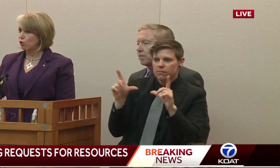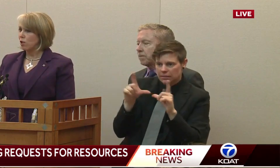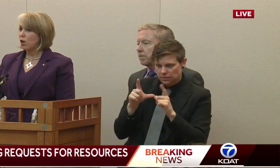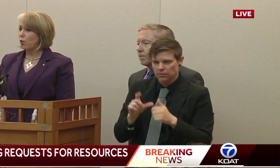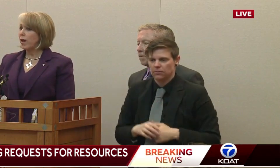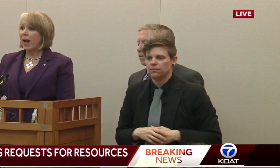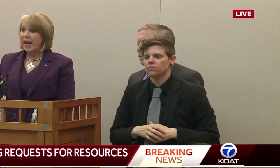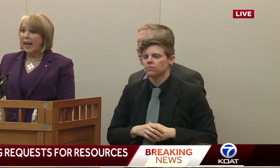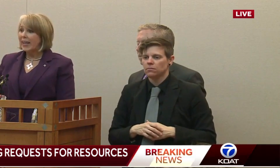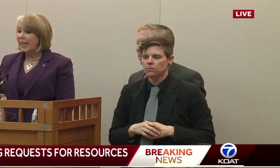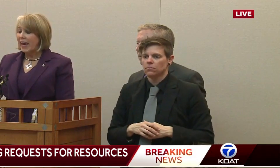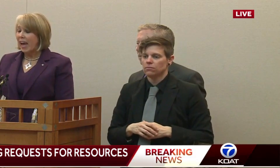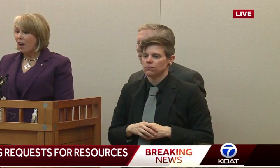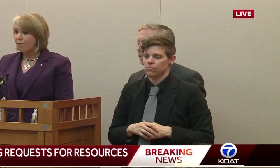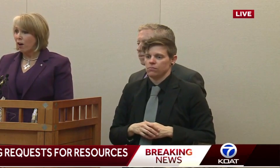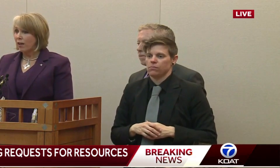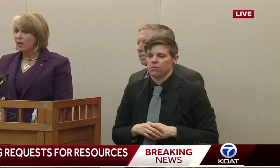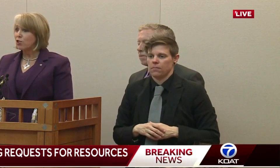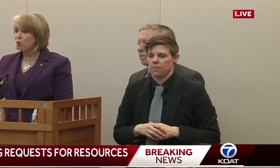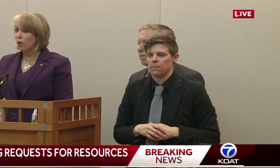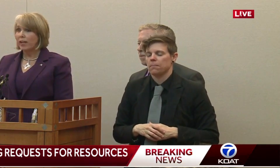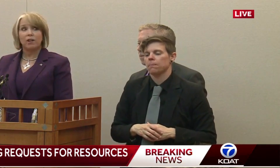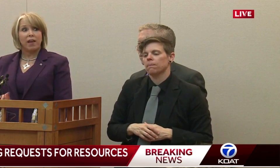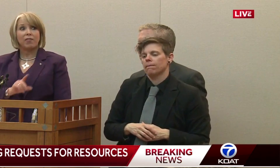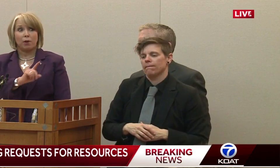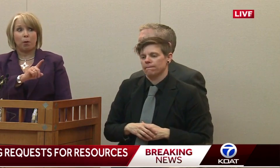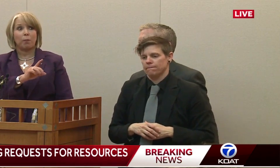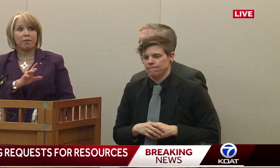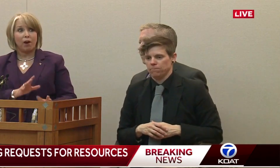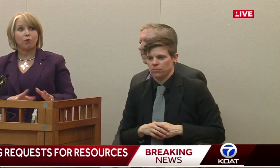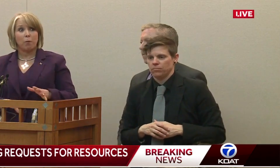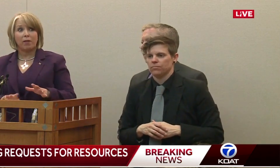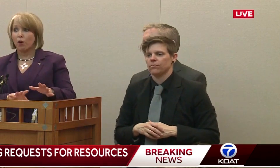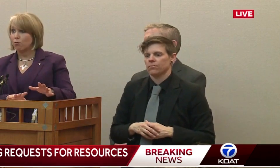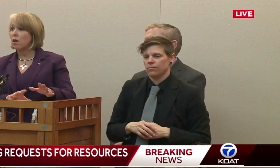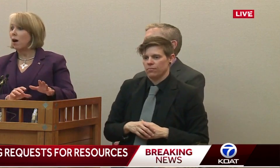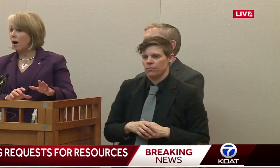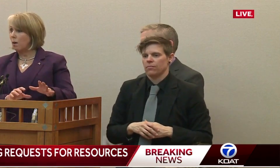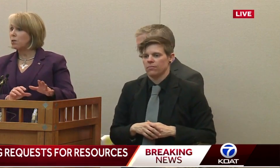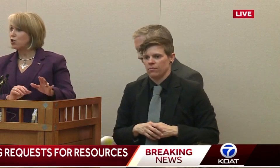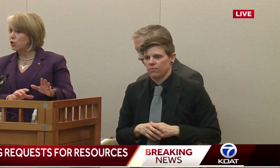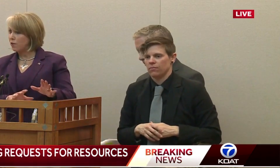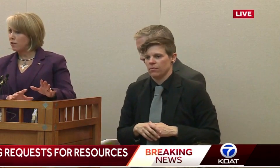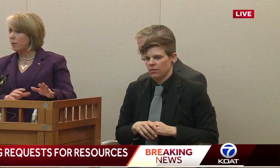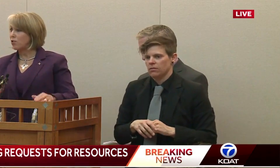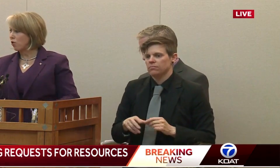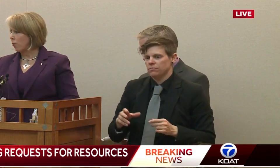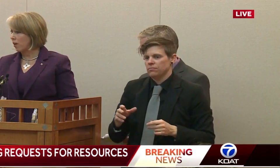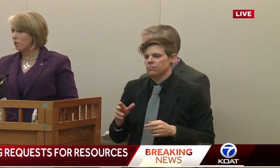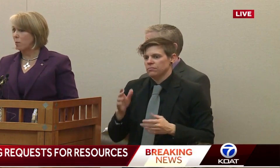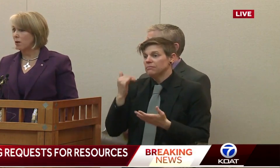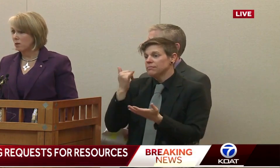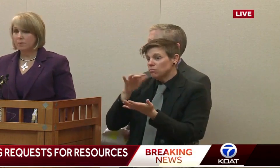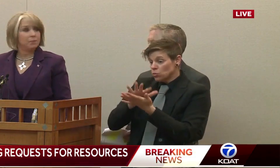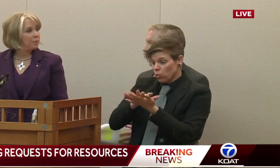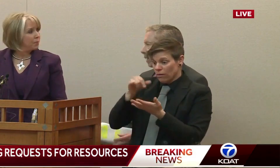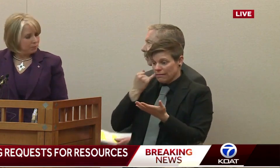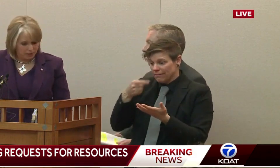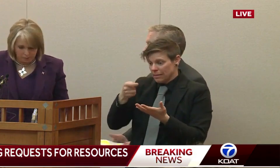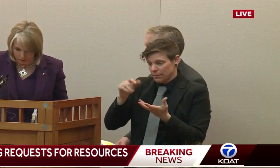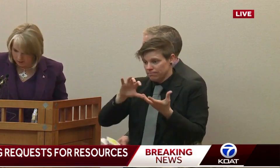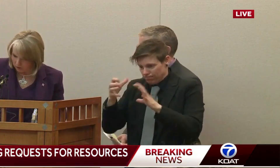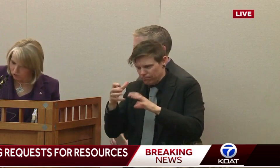school closures create any issue related to that, the Department of Health will make those shifts to make sure that we can respond.